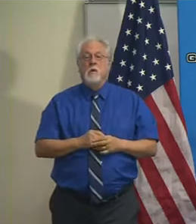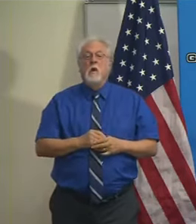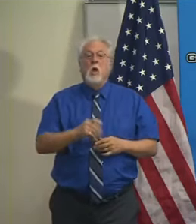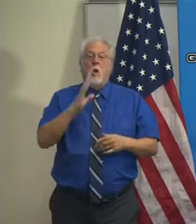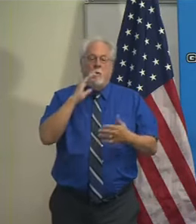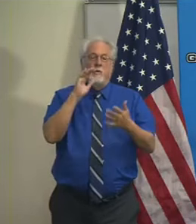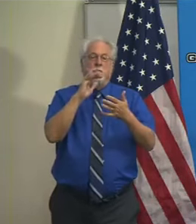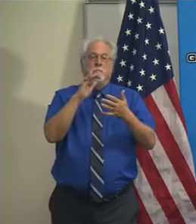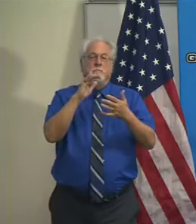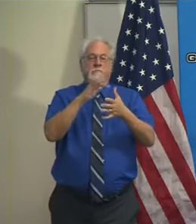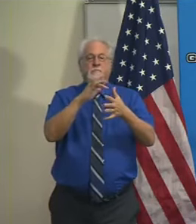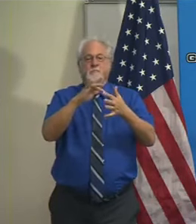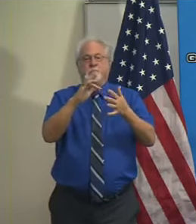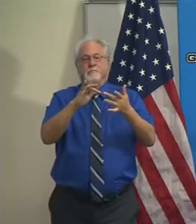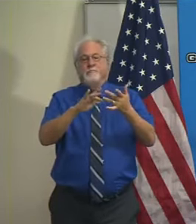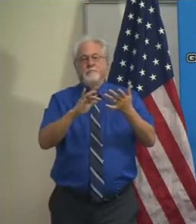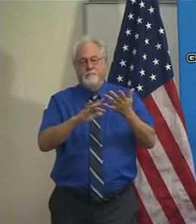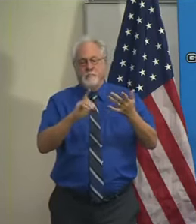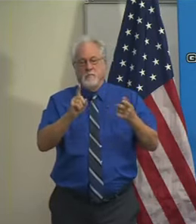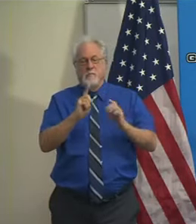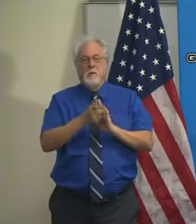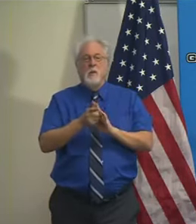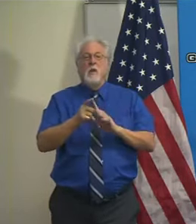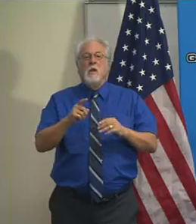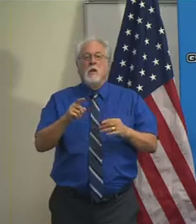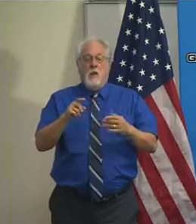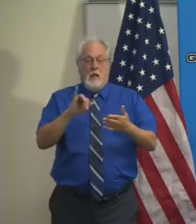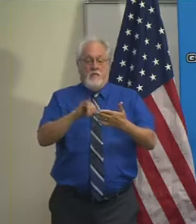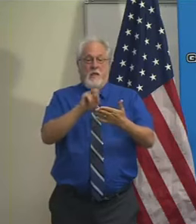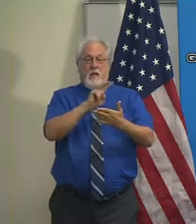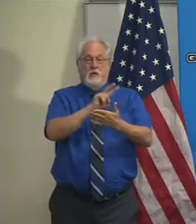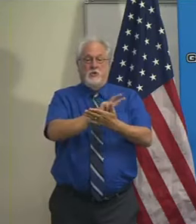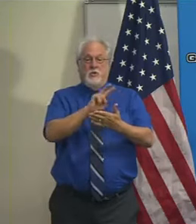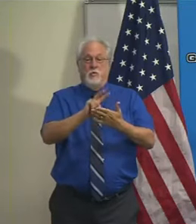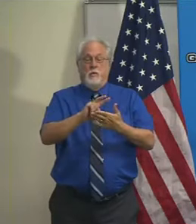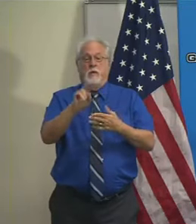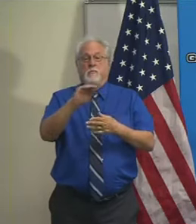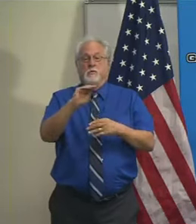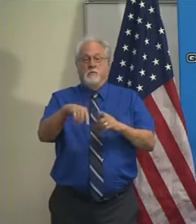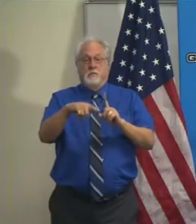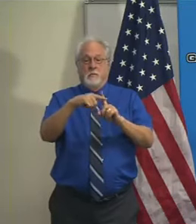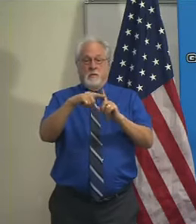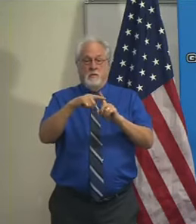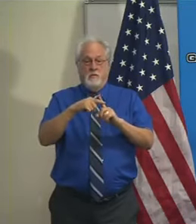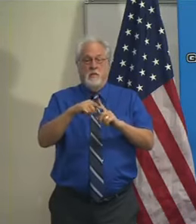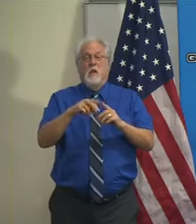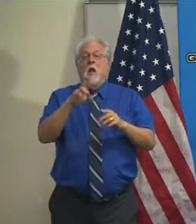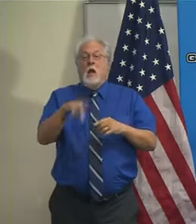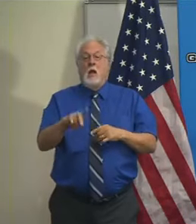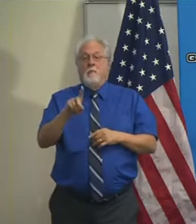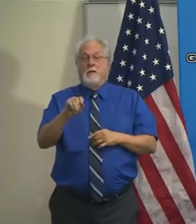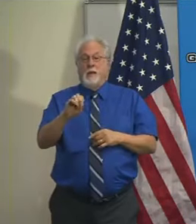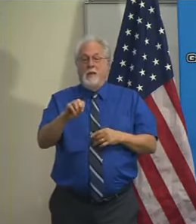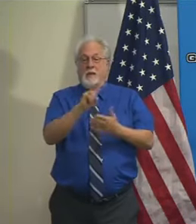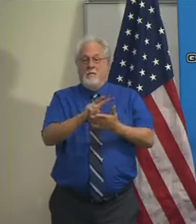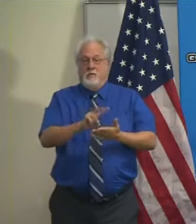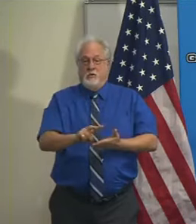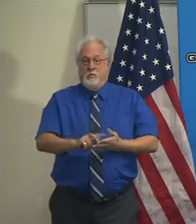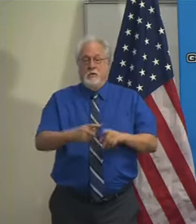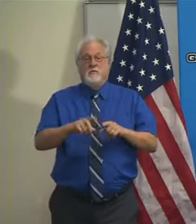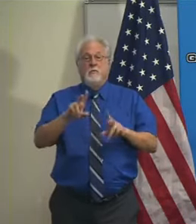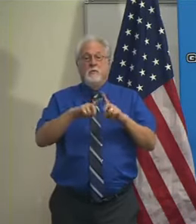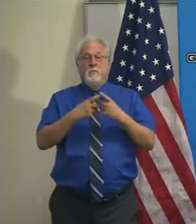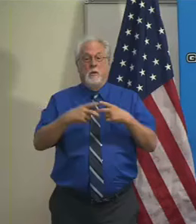We'll go through those in just a moment. The two-week percent positivity is updated every two weeks by the Department of Health.